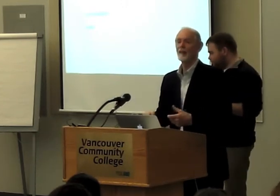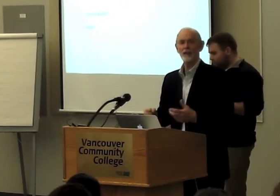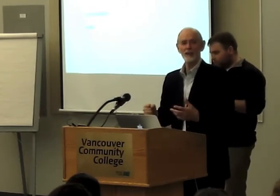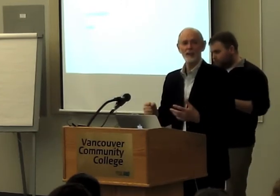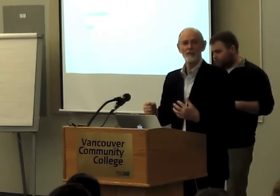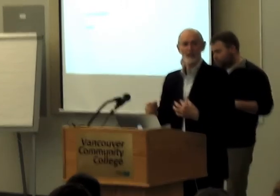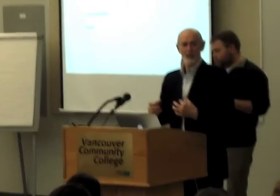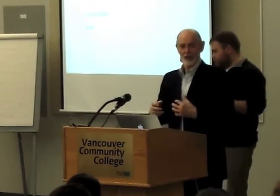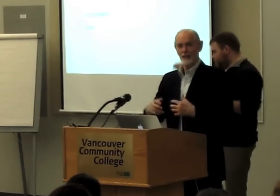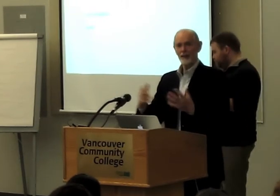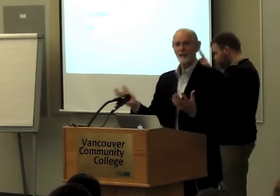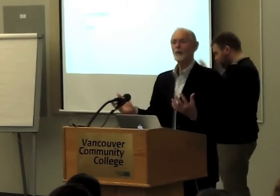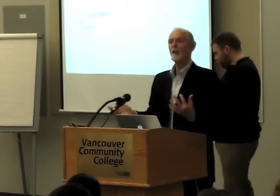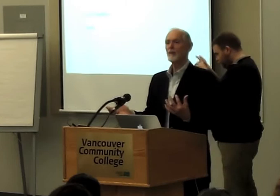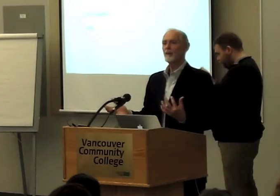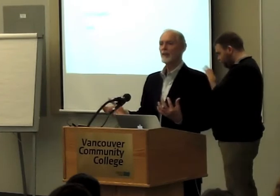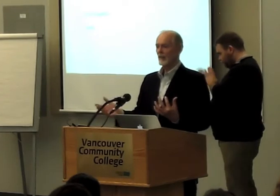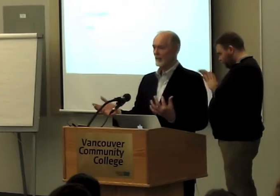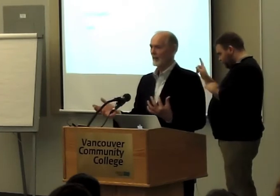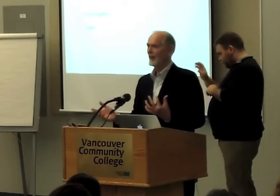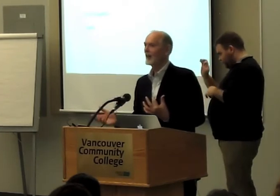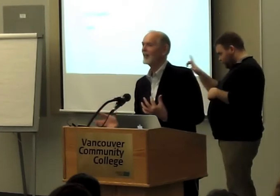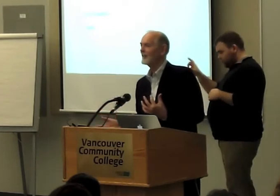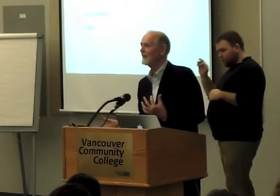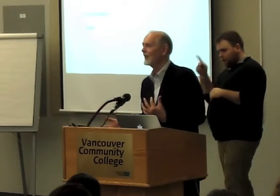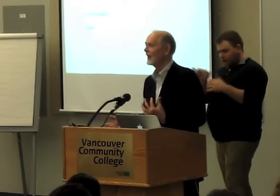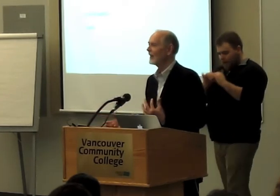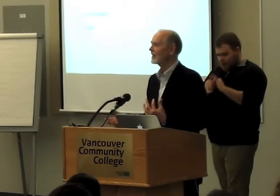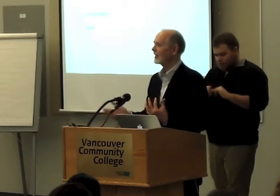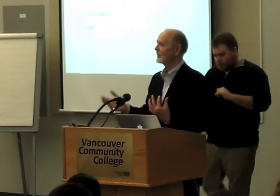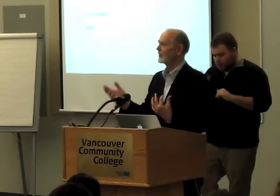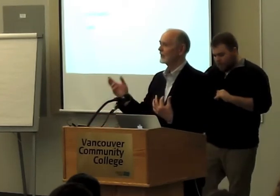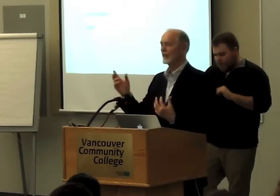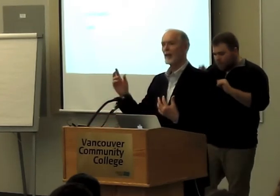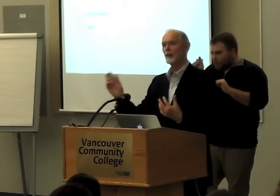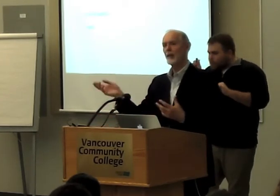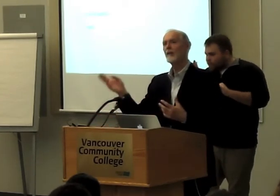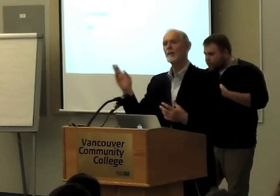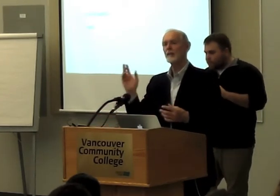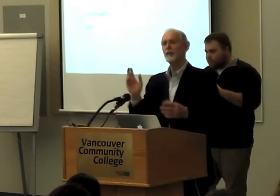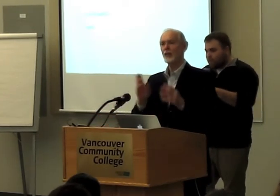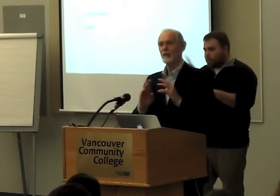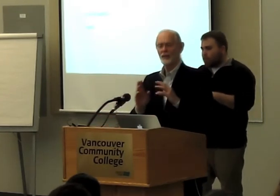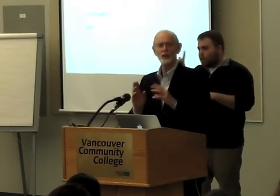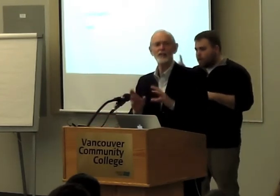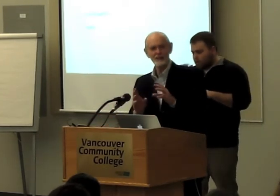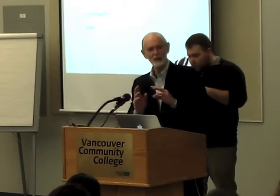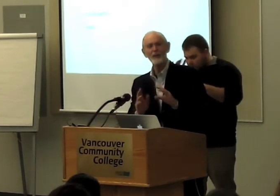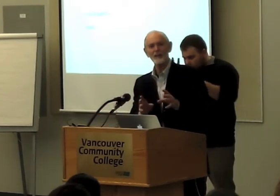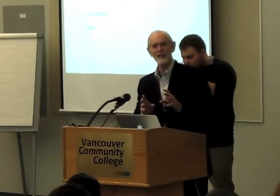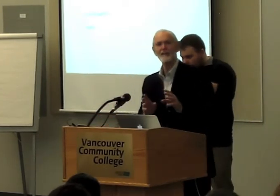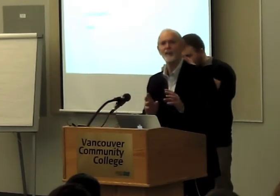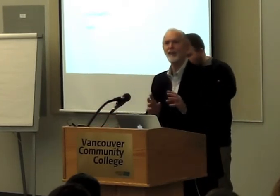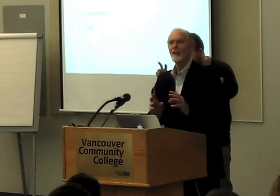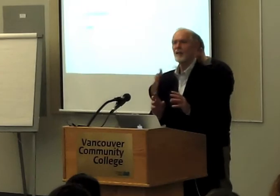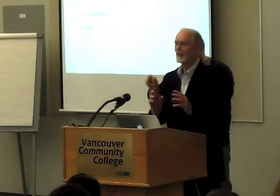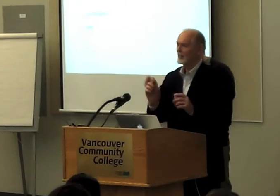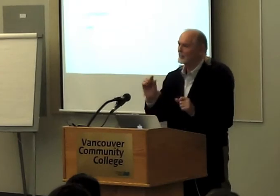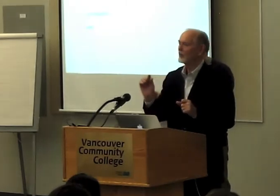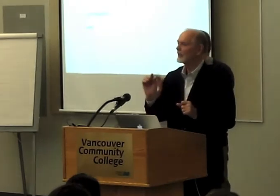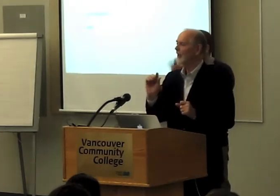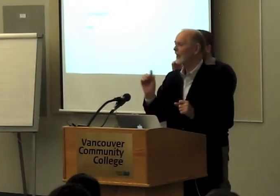larvae. And then after a number of years, he discovered that the closer he got to the Straits of Gibraltar,